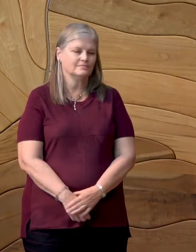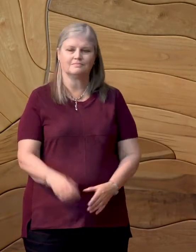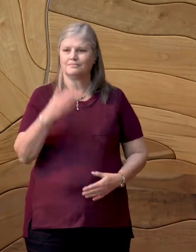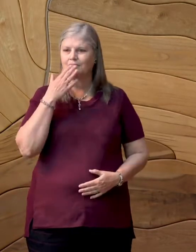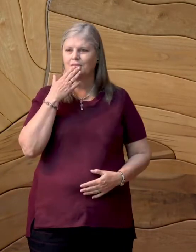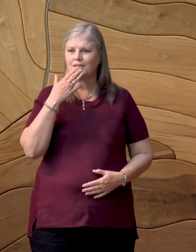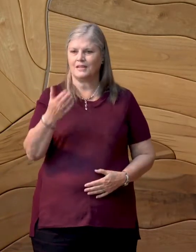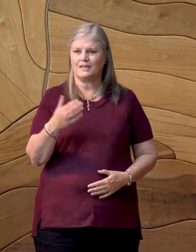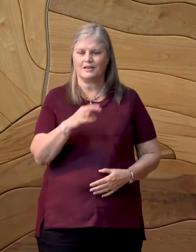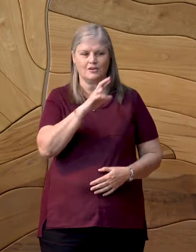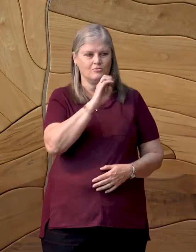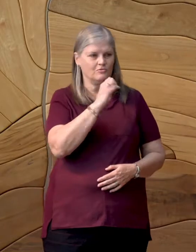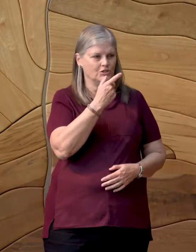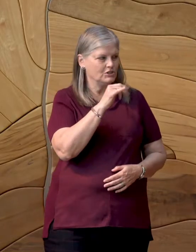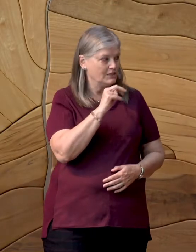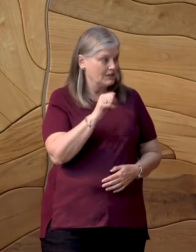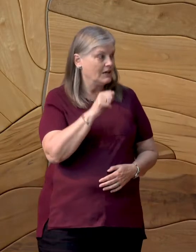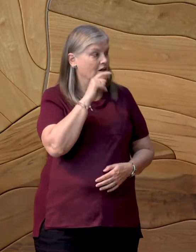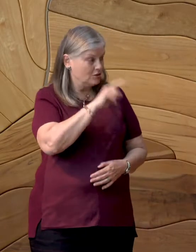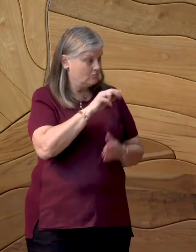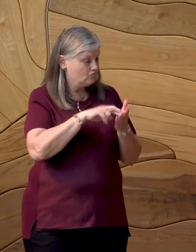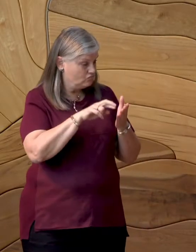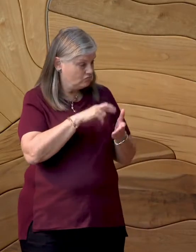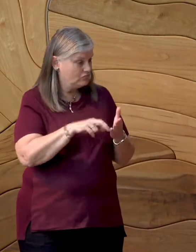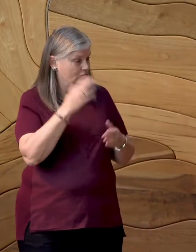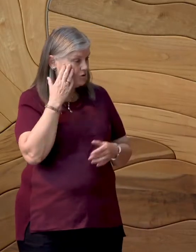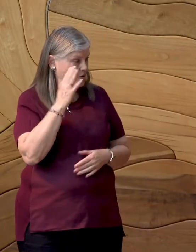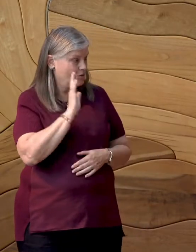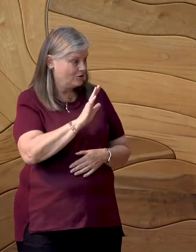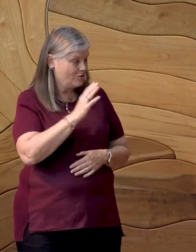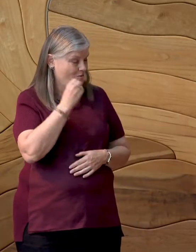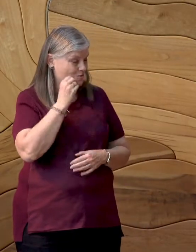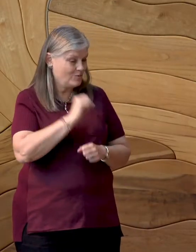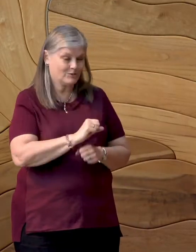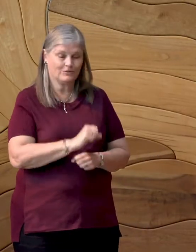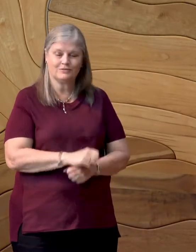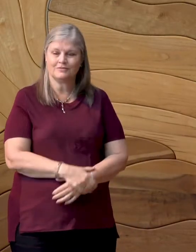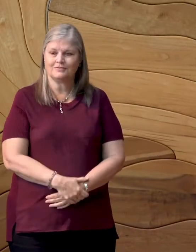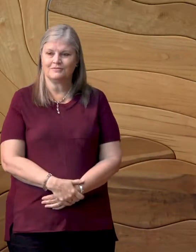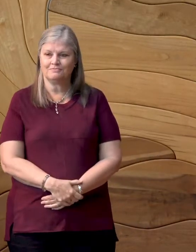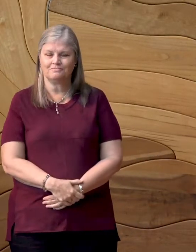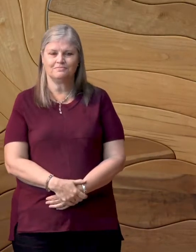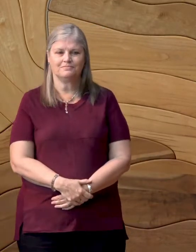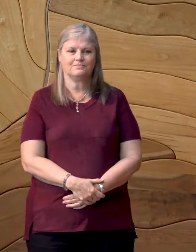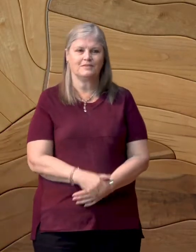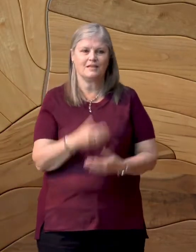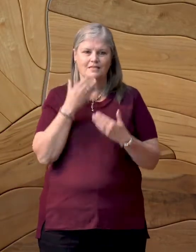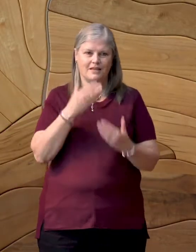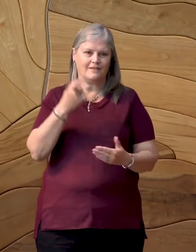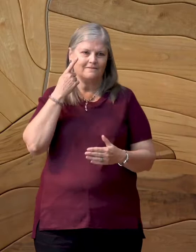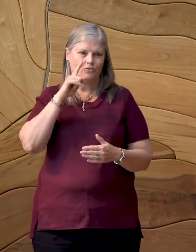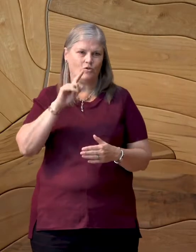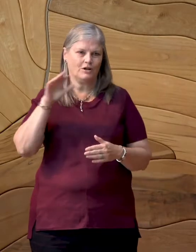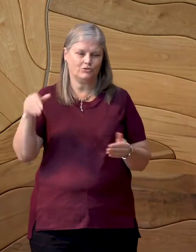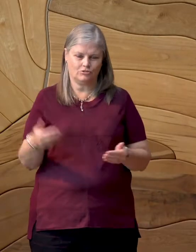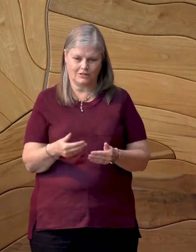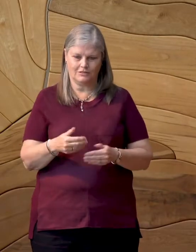Thank you, Regina. You did your homework there. Thank you for that introduction.